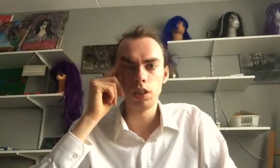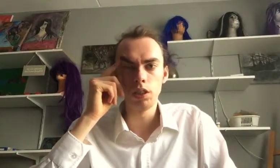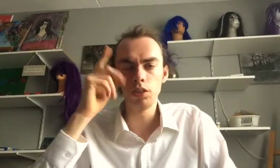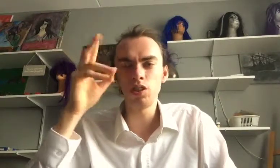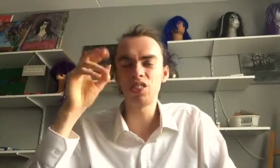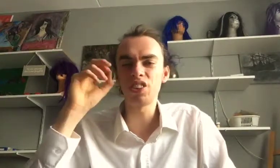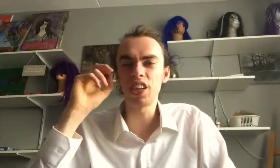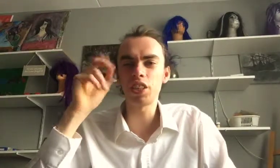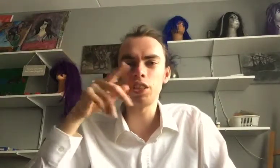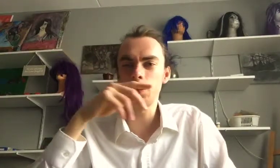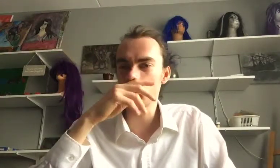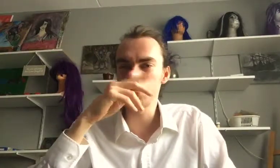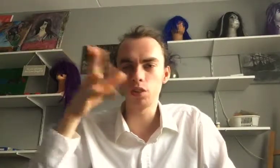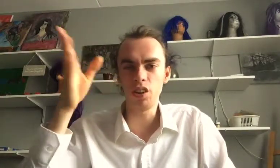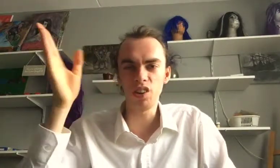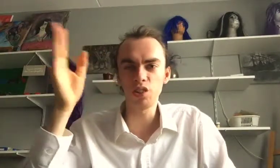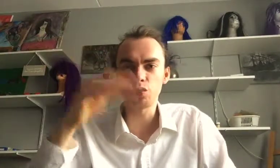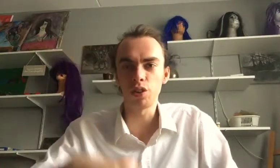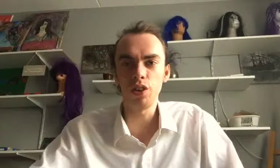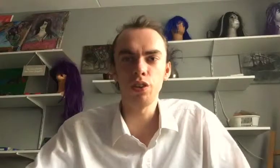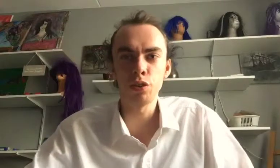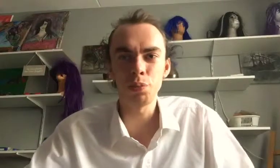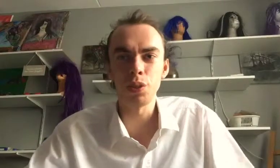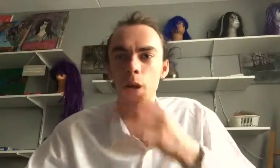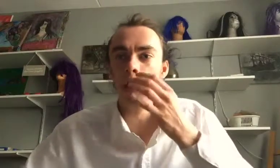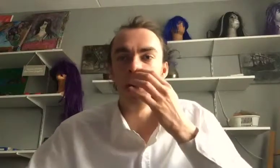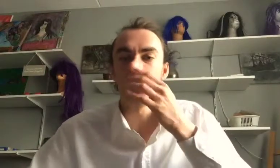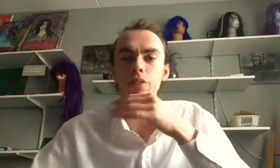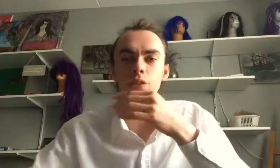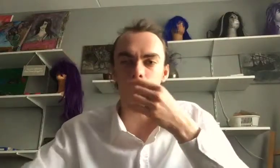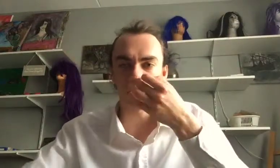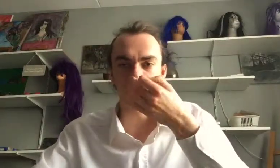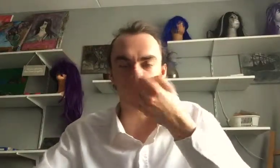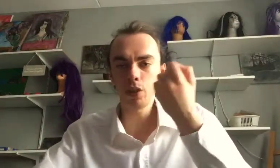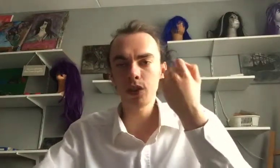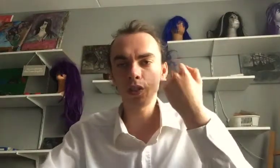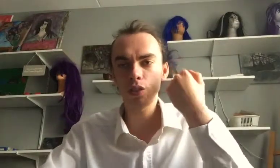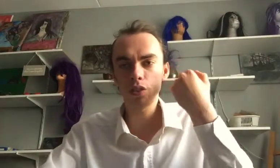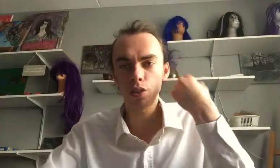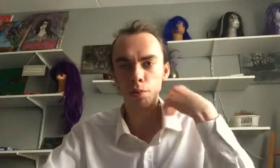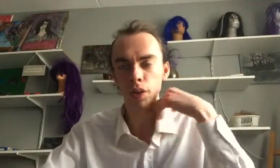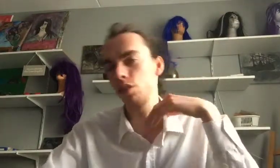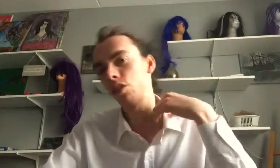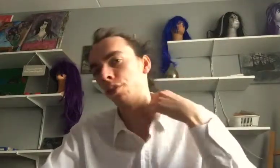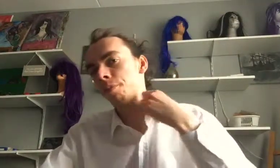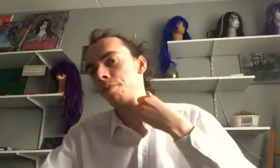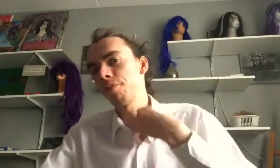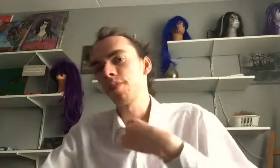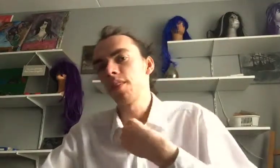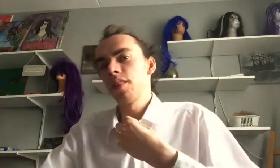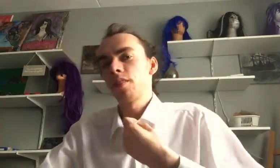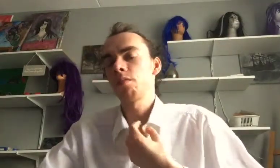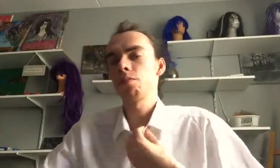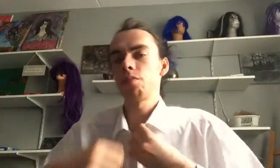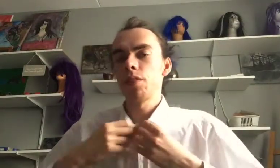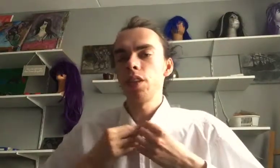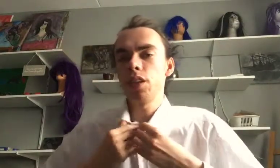He knows, actually, a lot of art. But, if you, want to know a lot about, um, that,